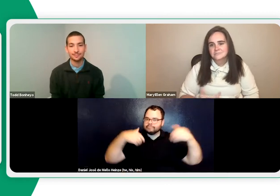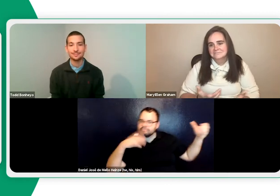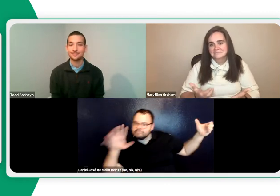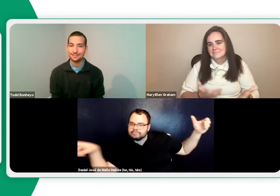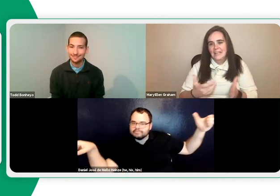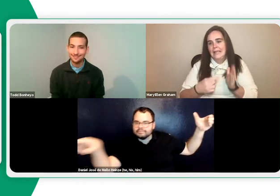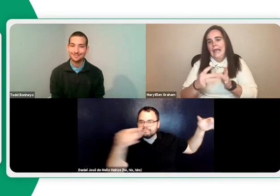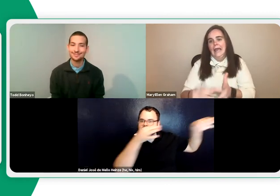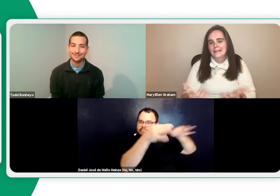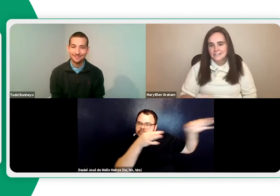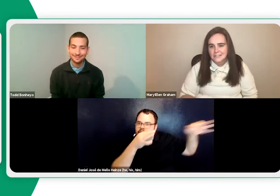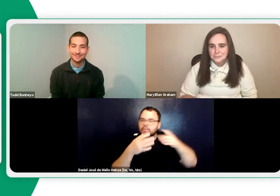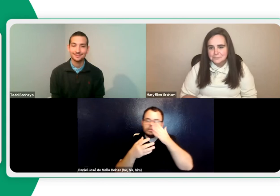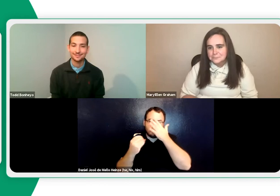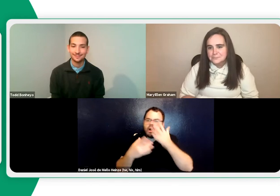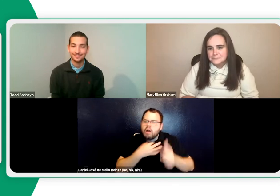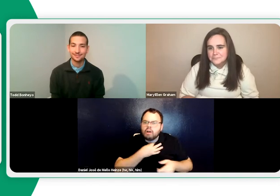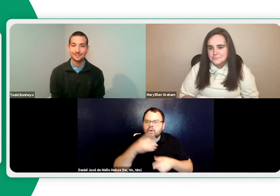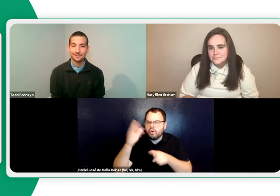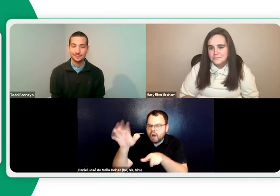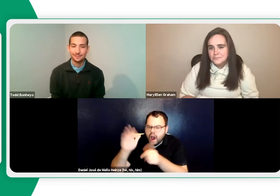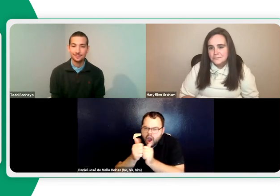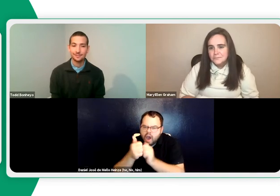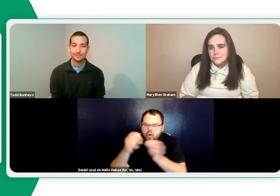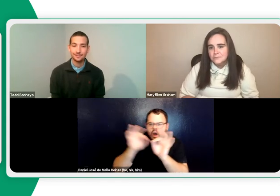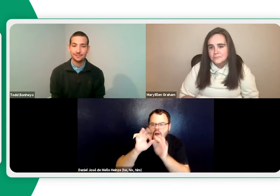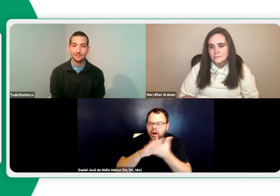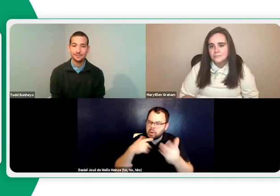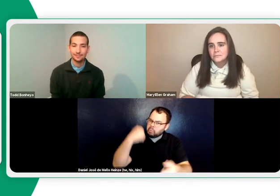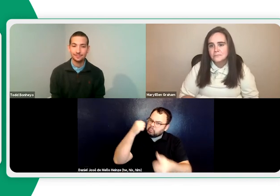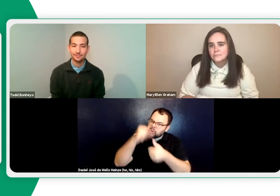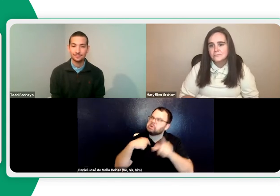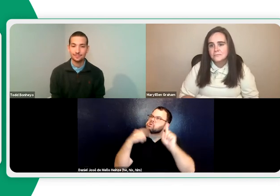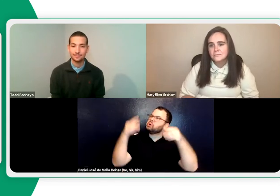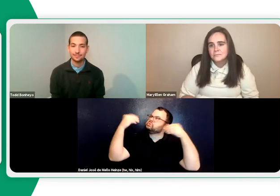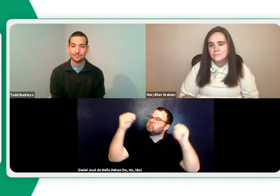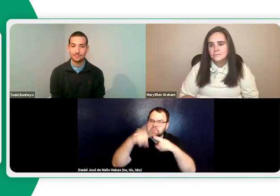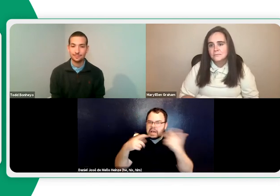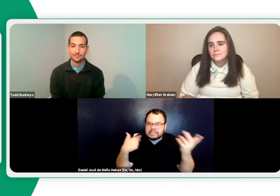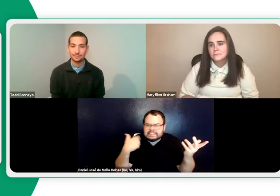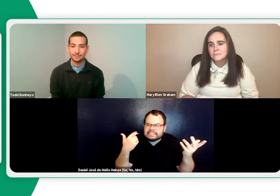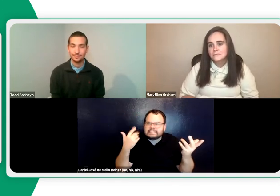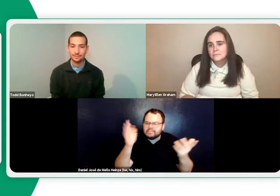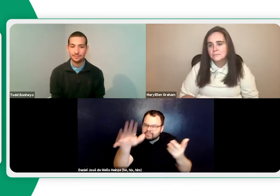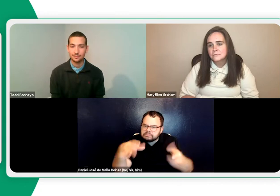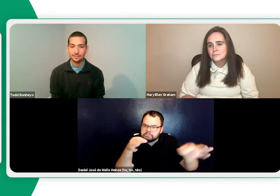of become their tour guide in the store. Or I'm walking around, they're directing me and I explain how to figure out the price of things.